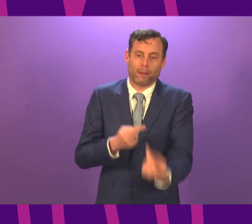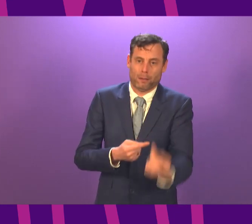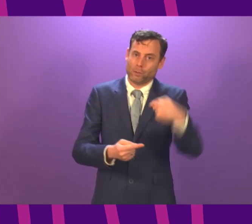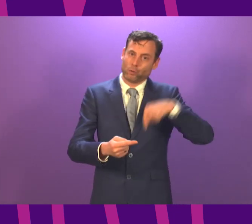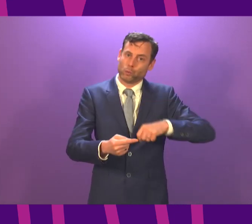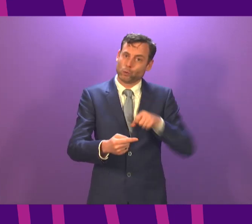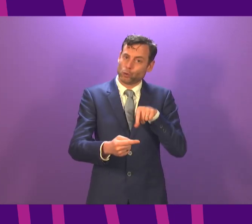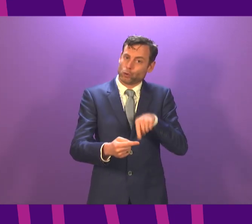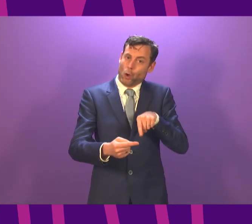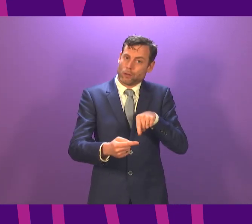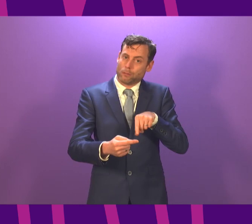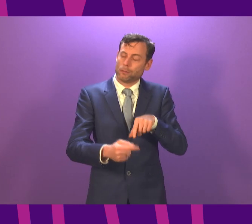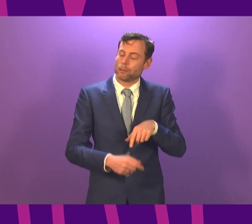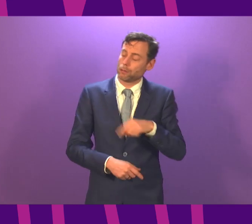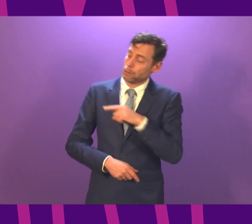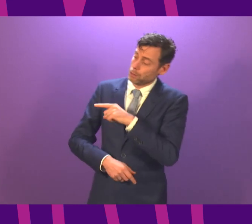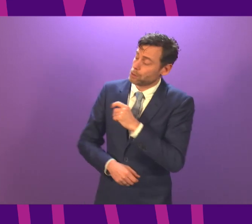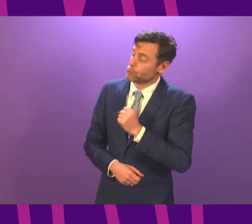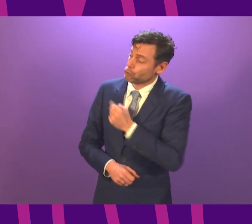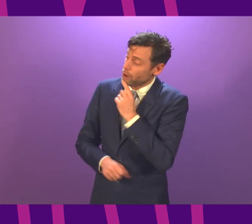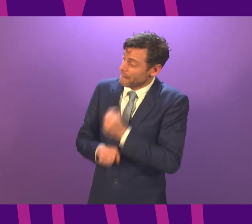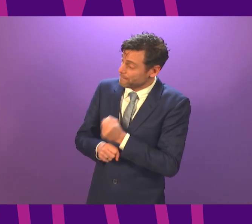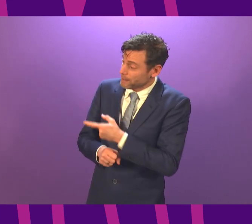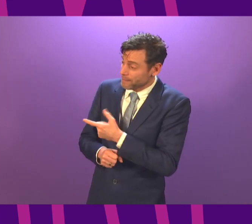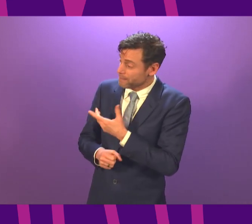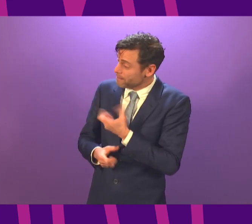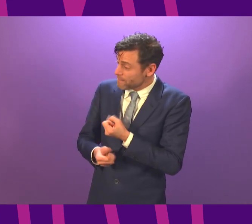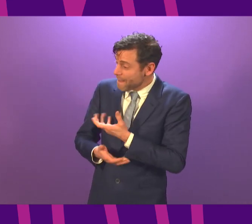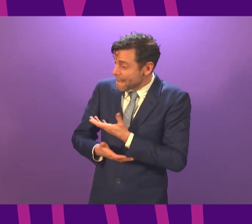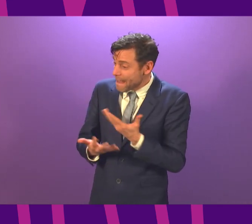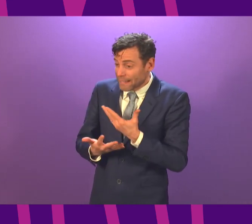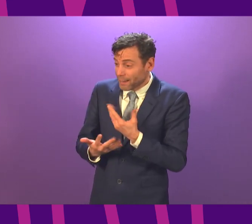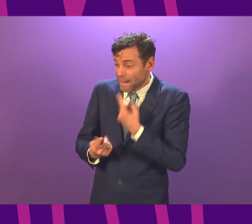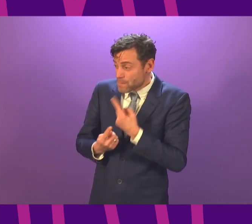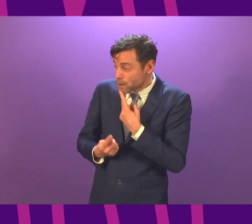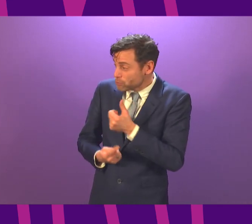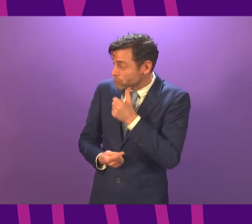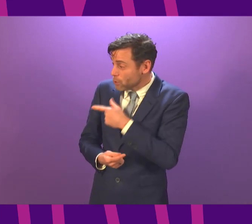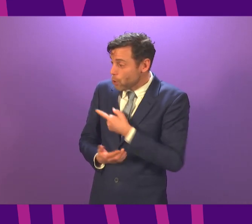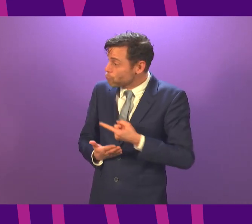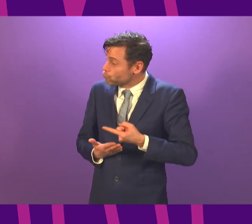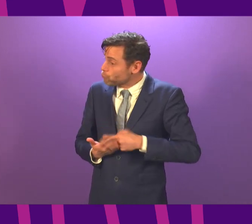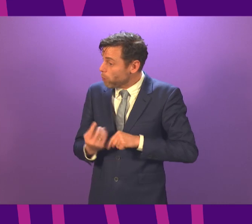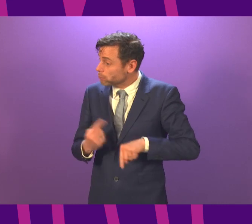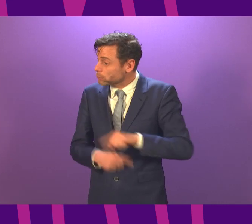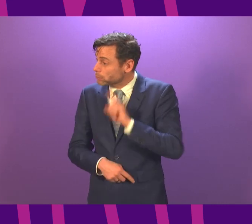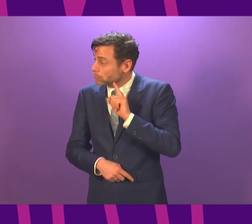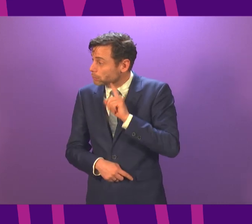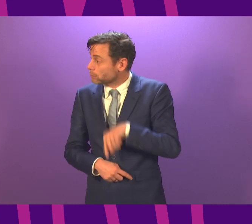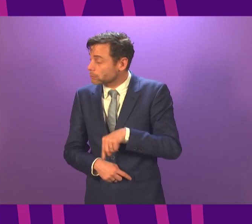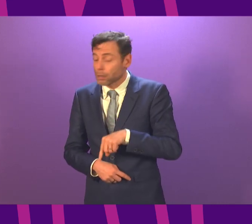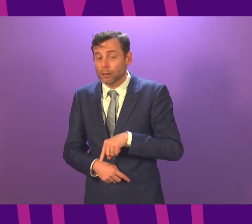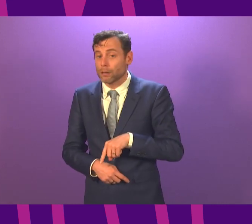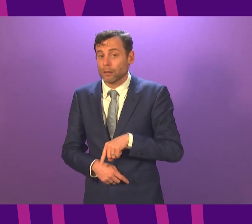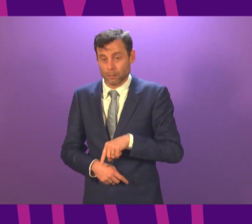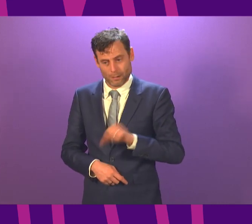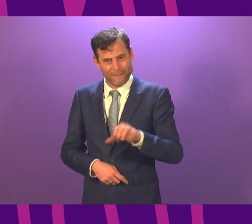does the Scottish government have any information as to whether these rules are being breached in any way particularly important